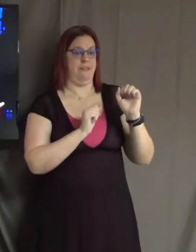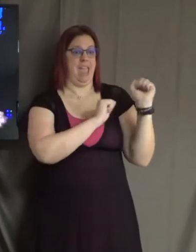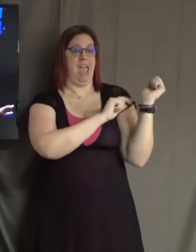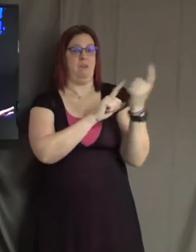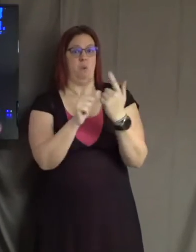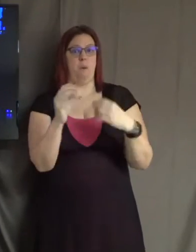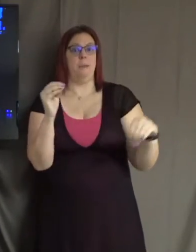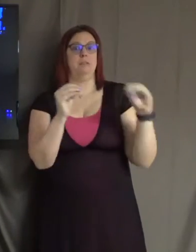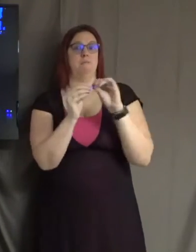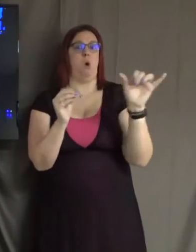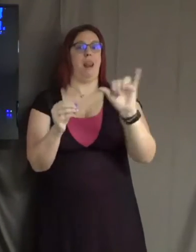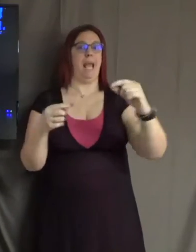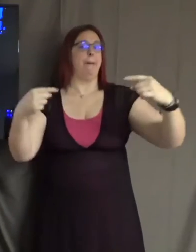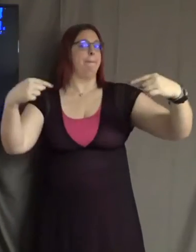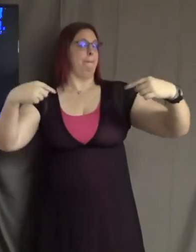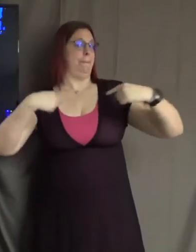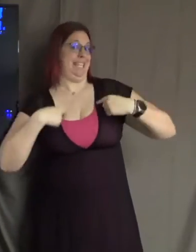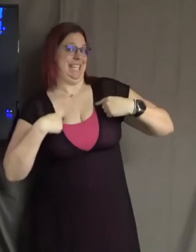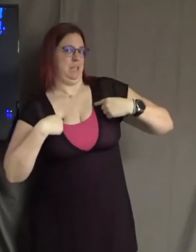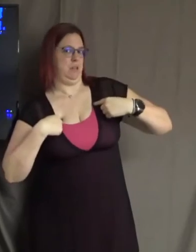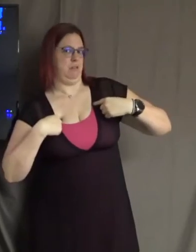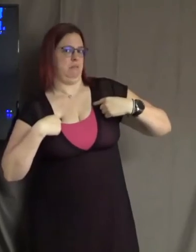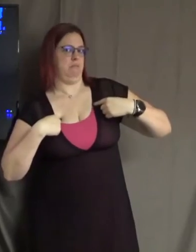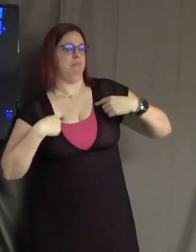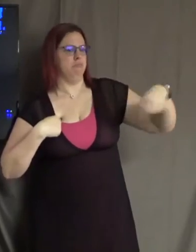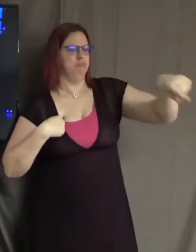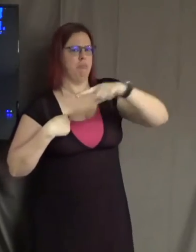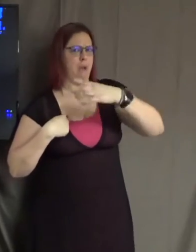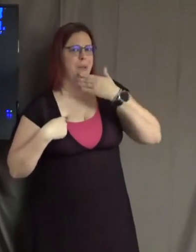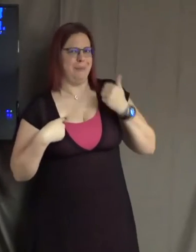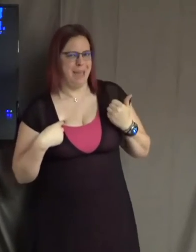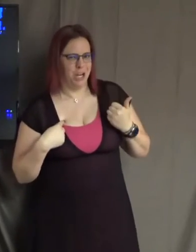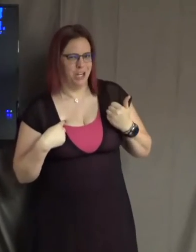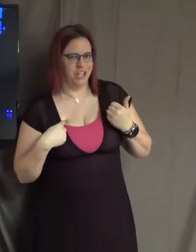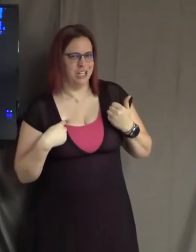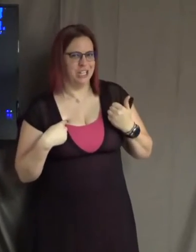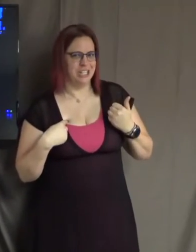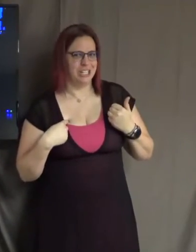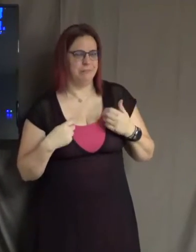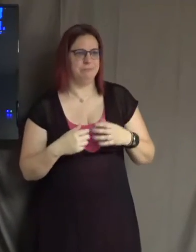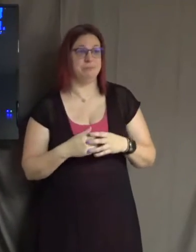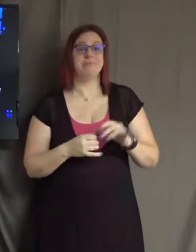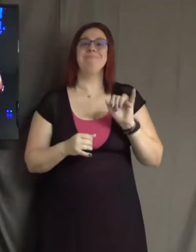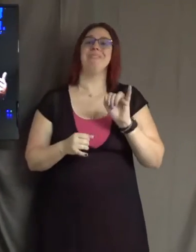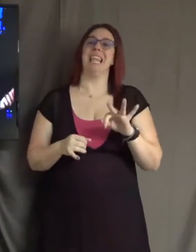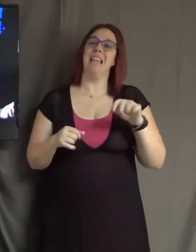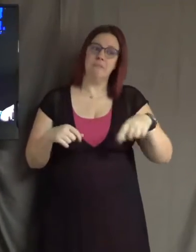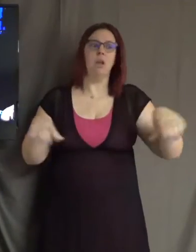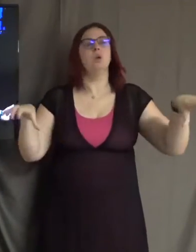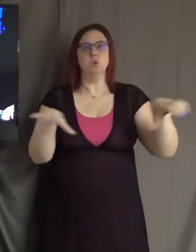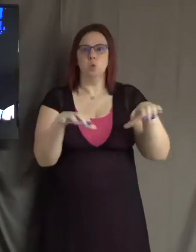things would be a lot better. Right? If everybody just did things the way I do them.